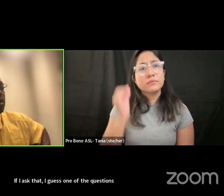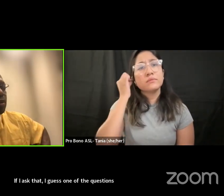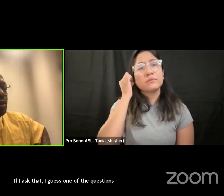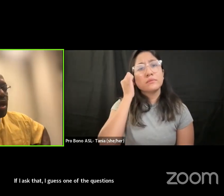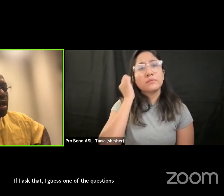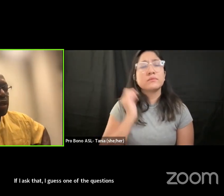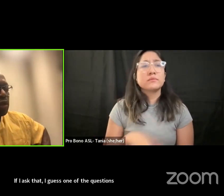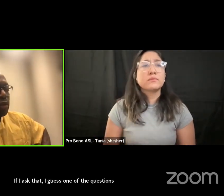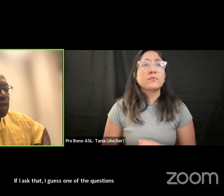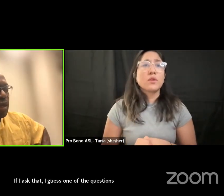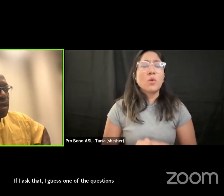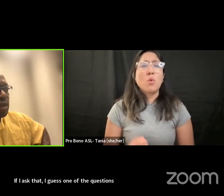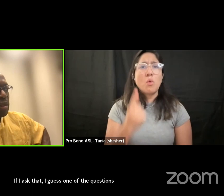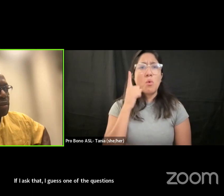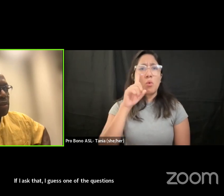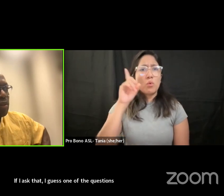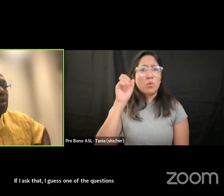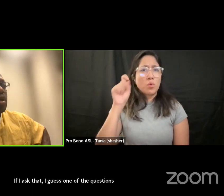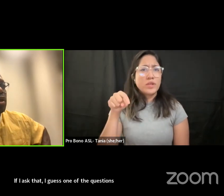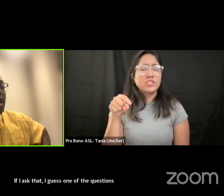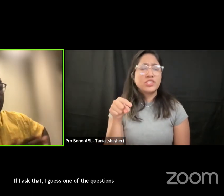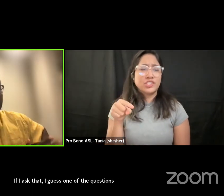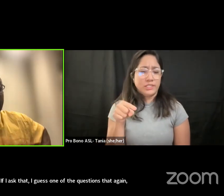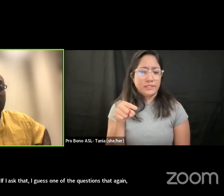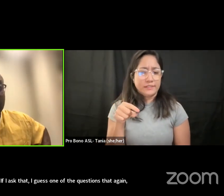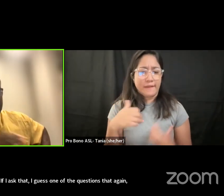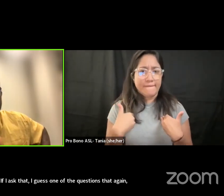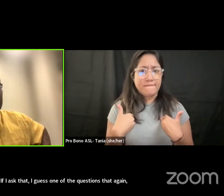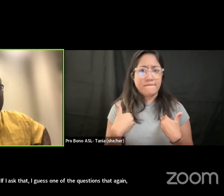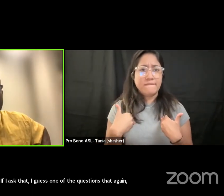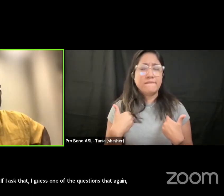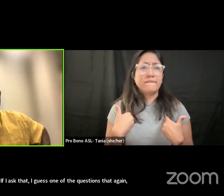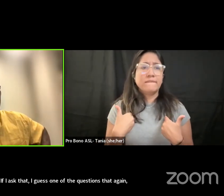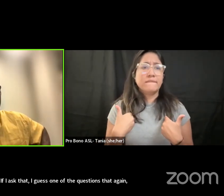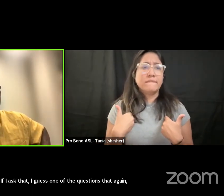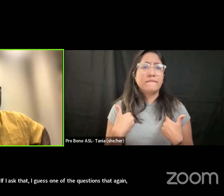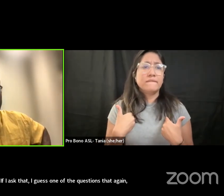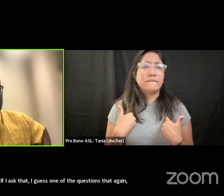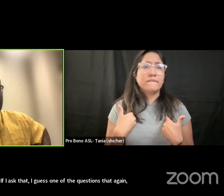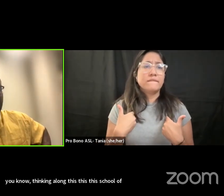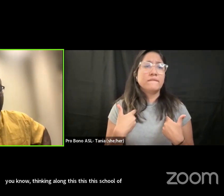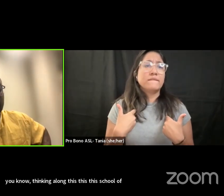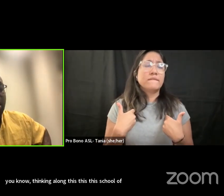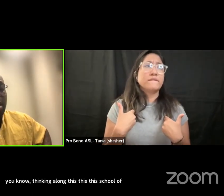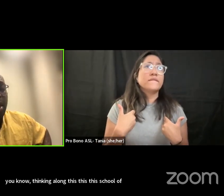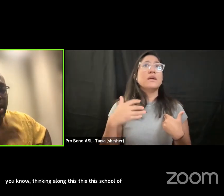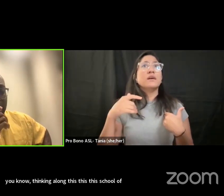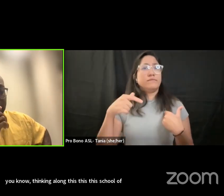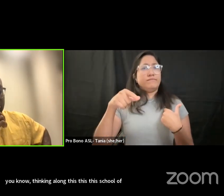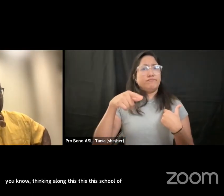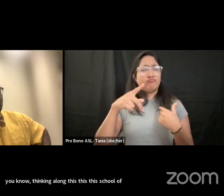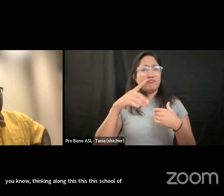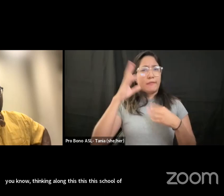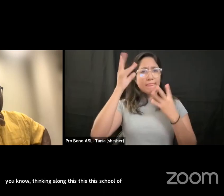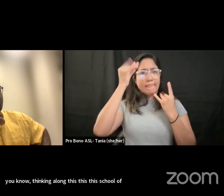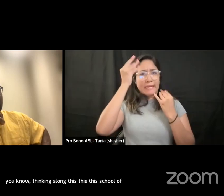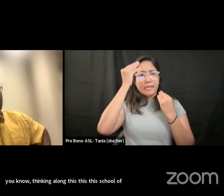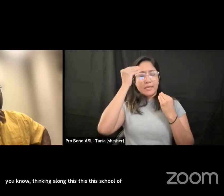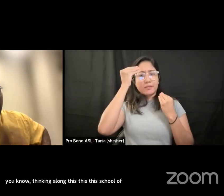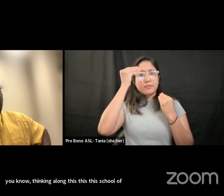again you know thinking along this the school of thought that we started on um